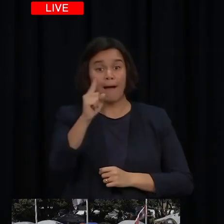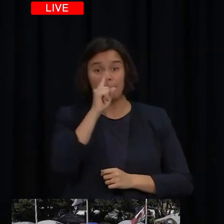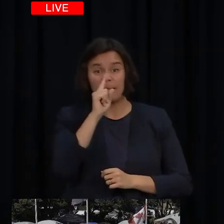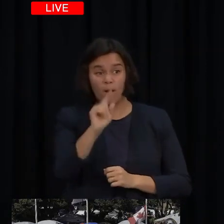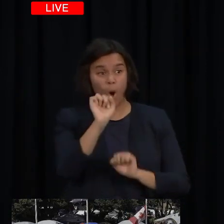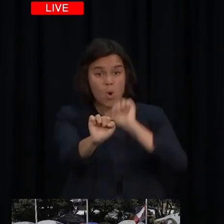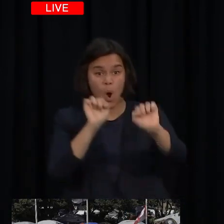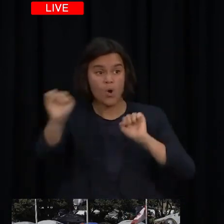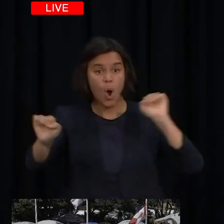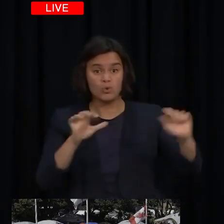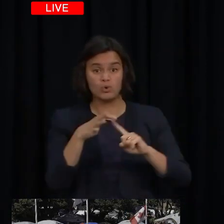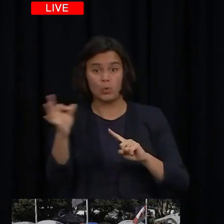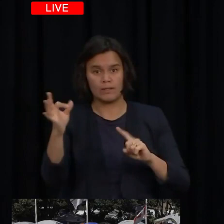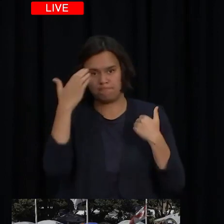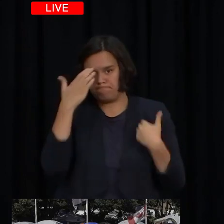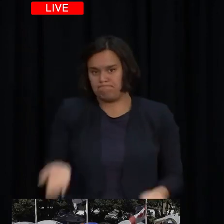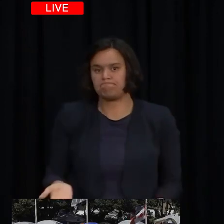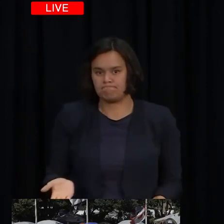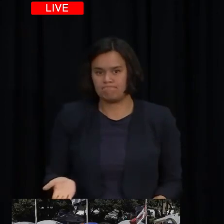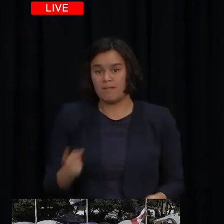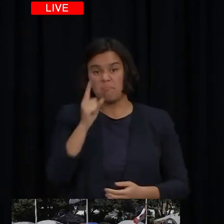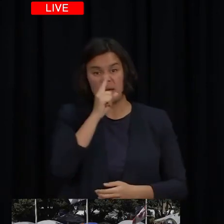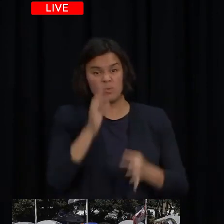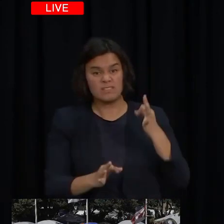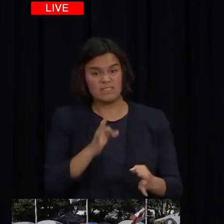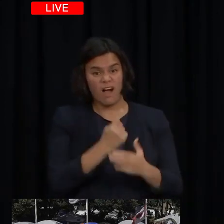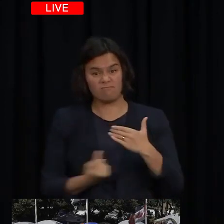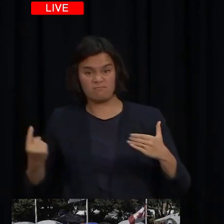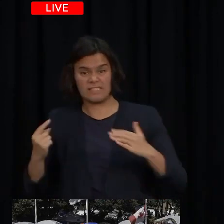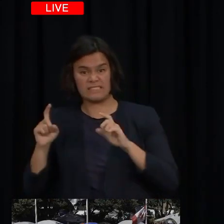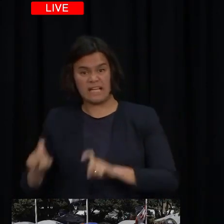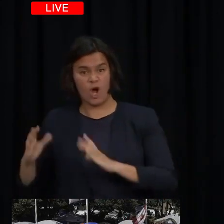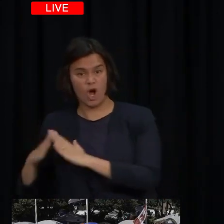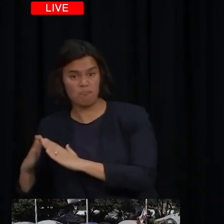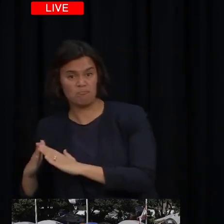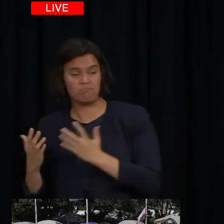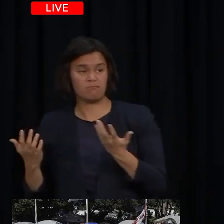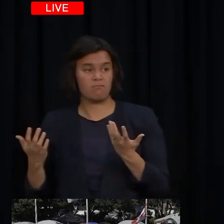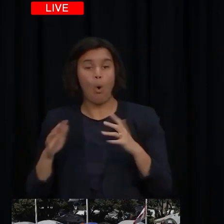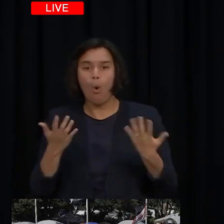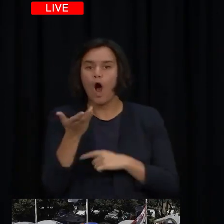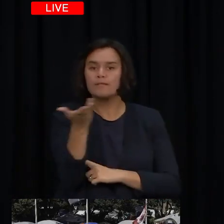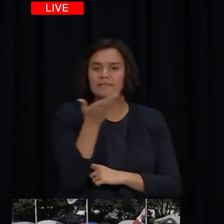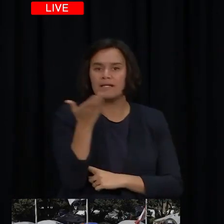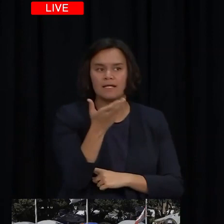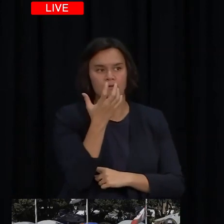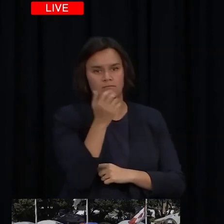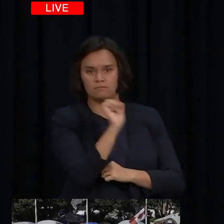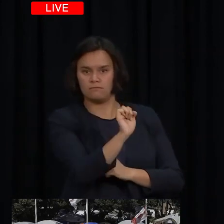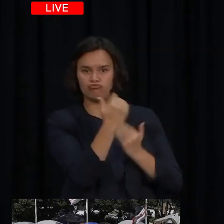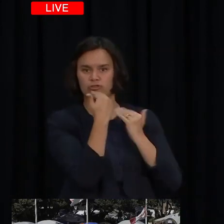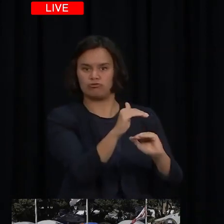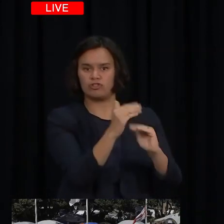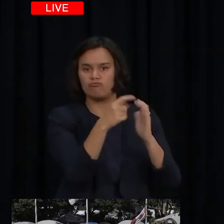behave under the settings or as Omicron took hold. A combination of the gathering restrictions, particularly in hospitality and people's